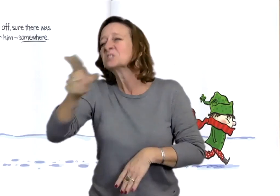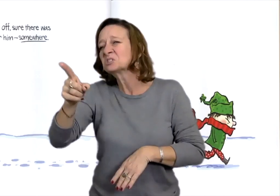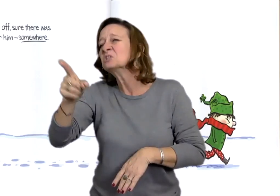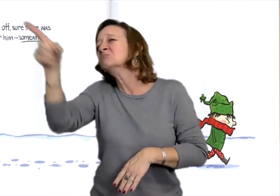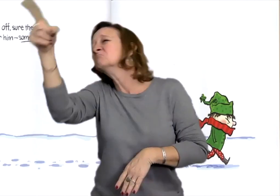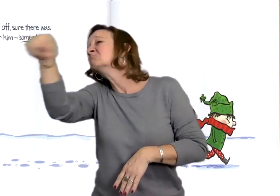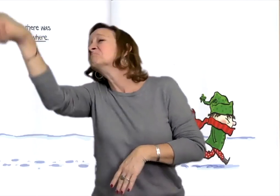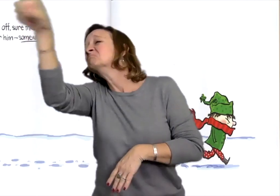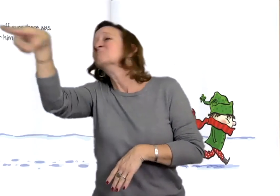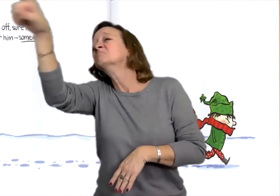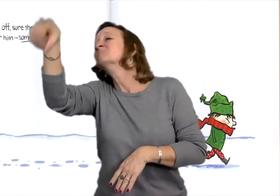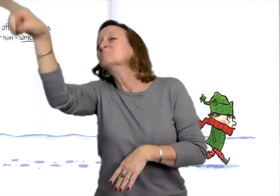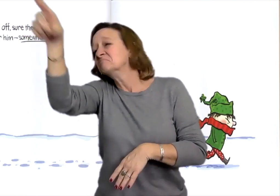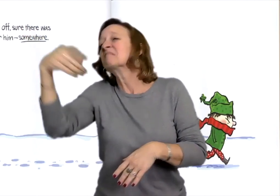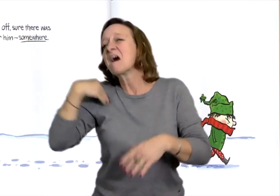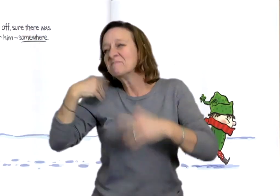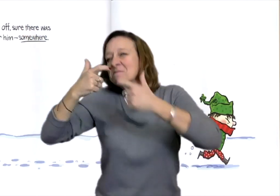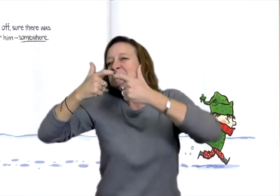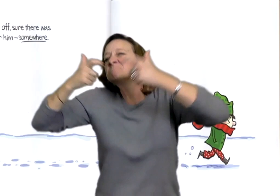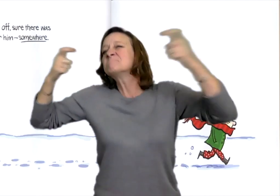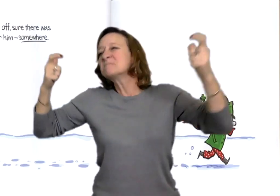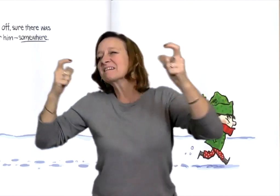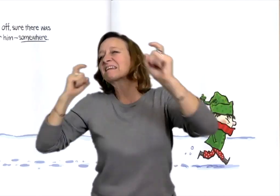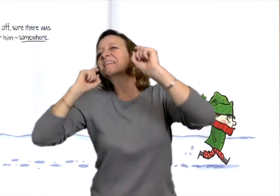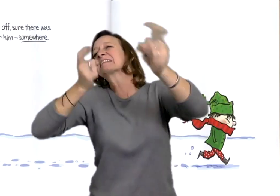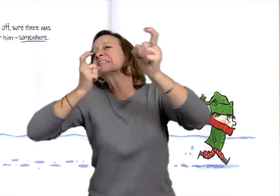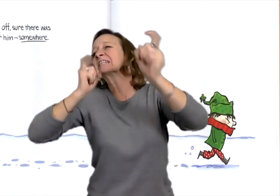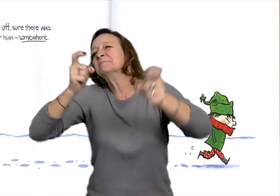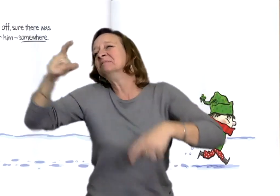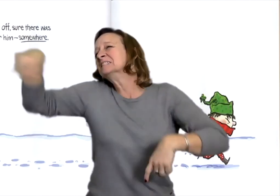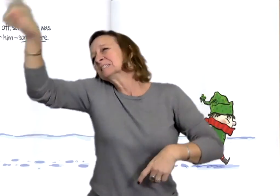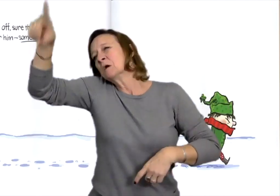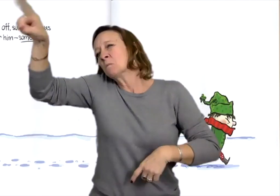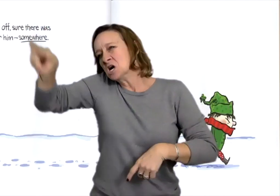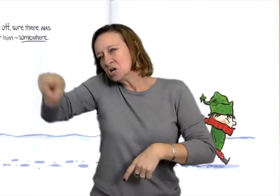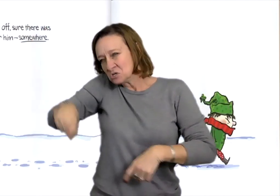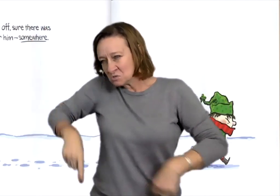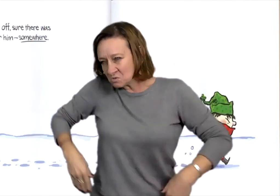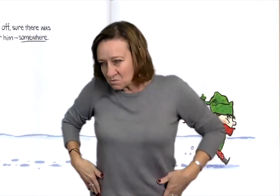Sure, there was a bigger gift for him somewhere. Sure,